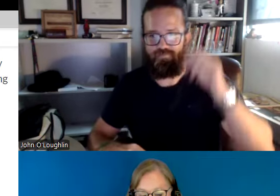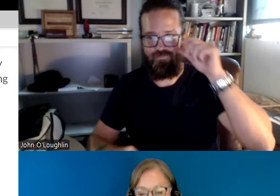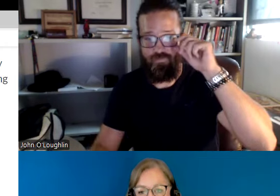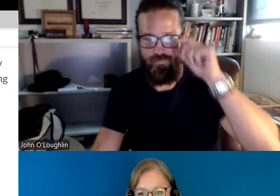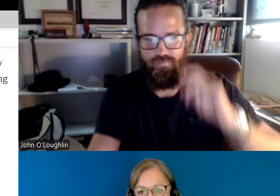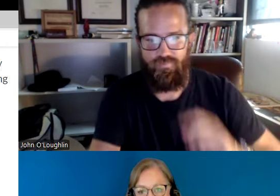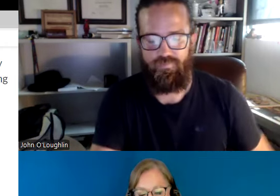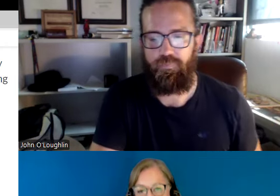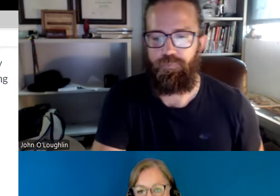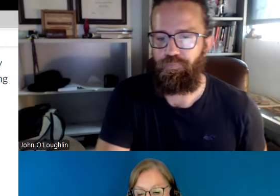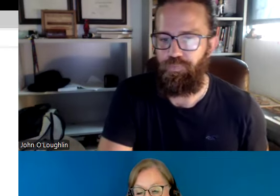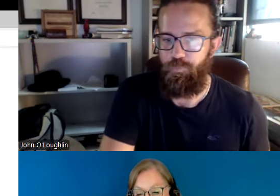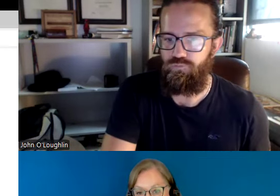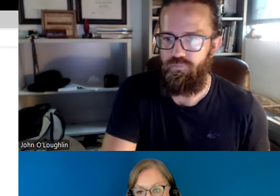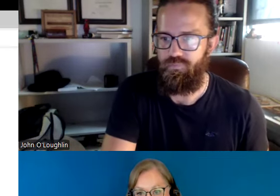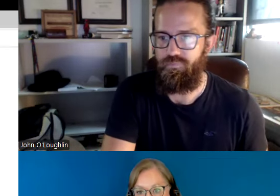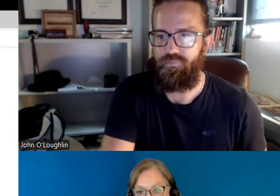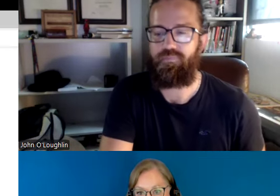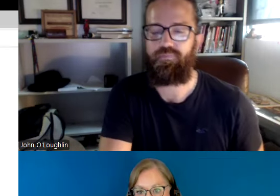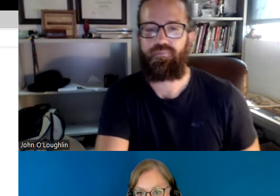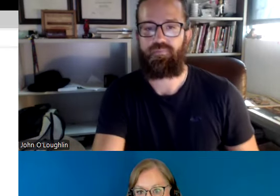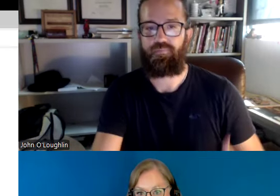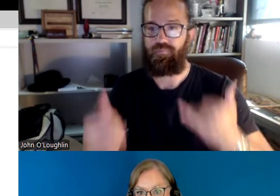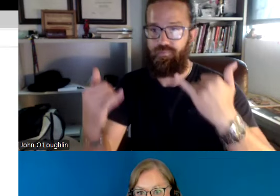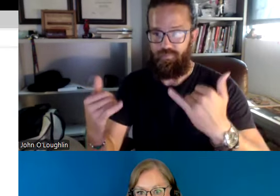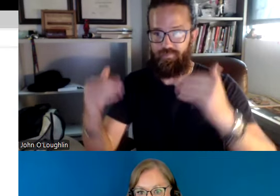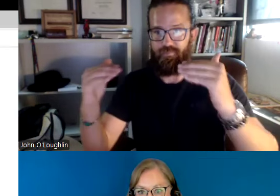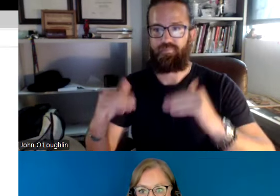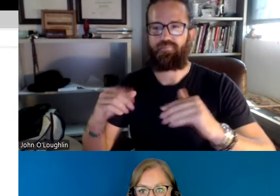I can tell you more about an interpreter training program as well.